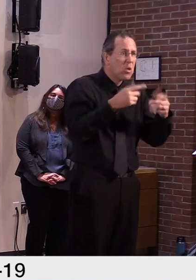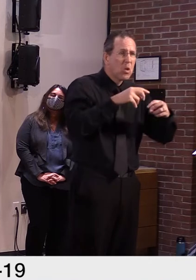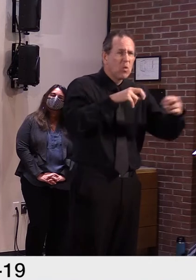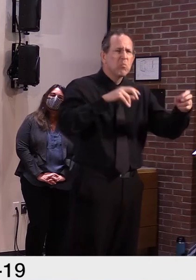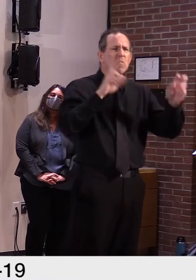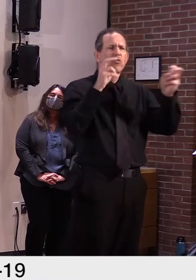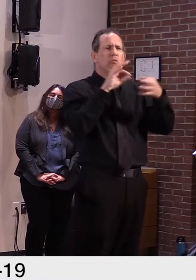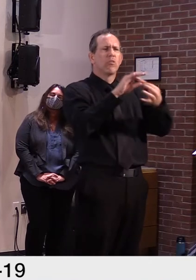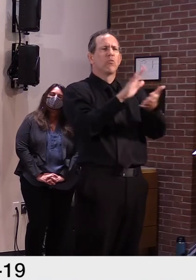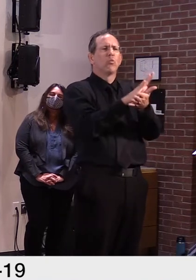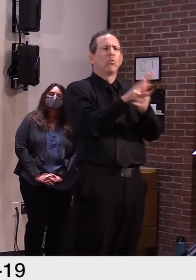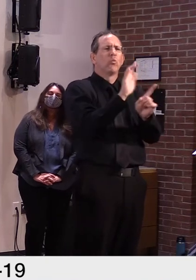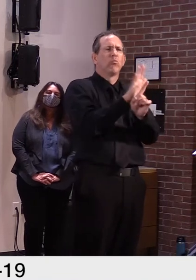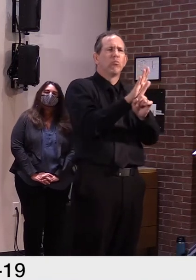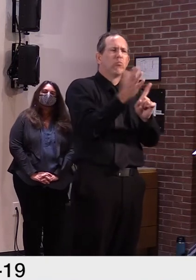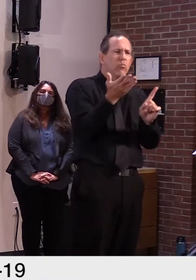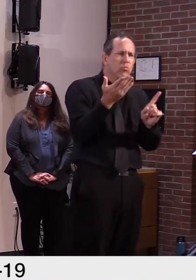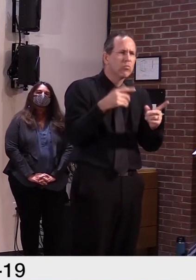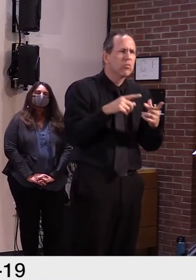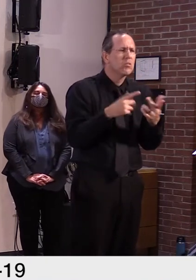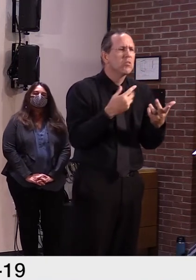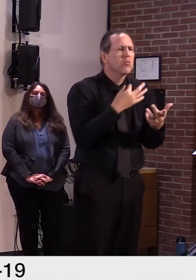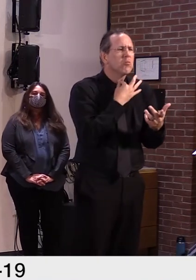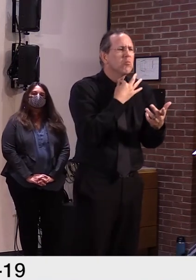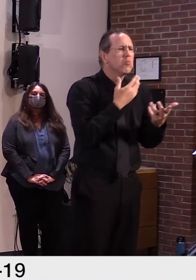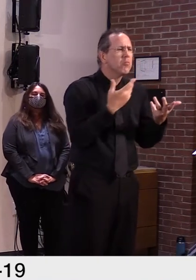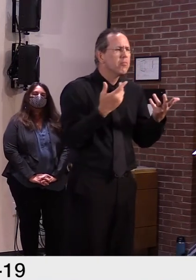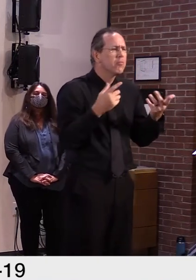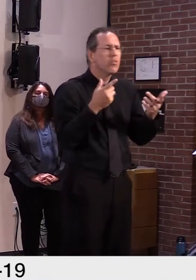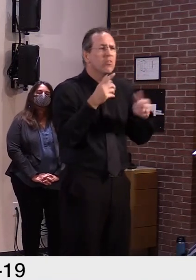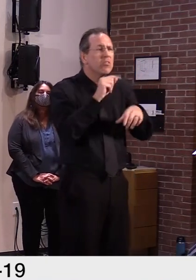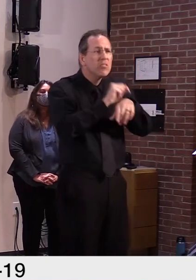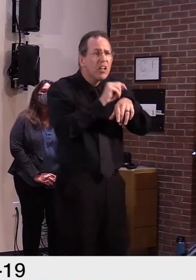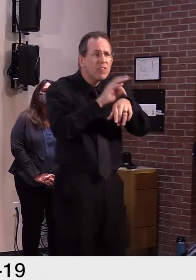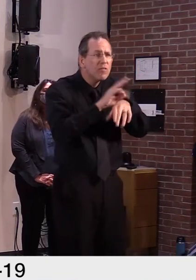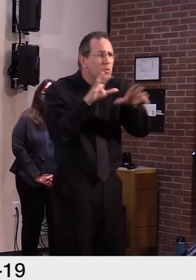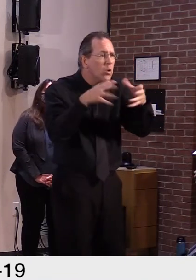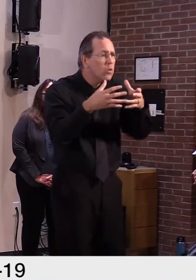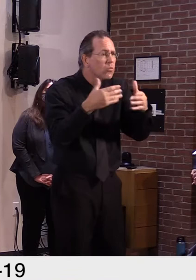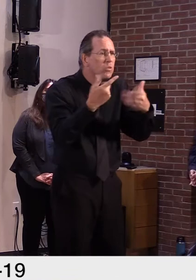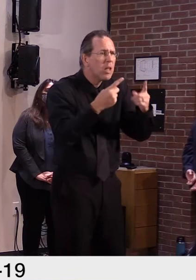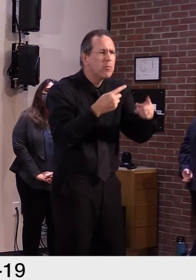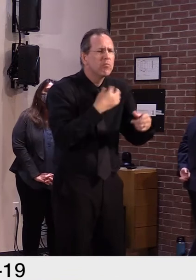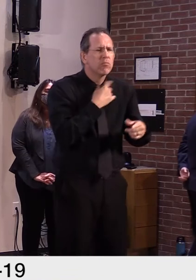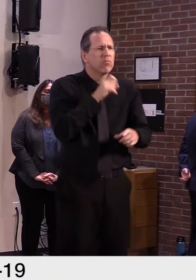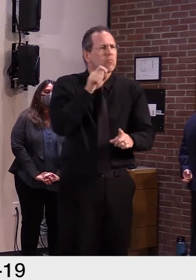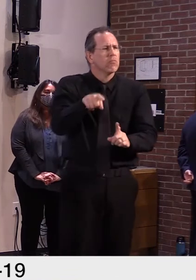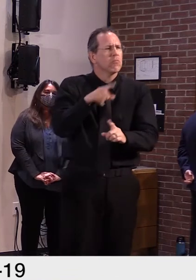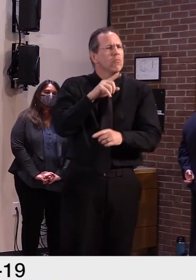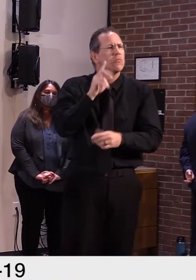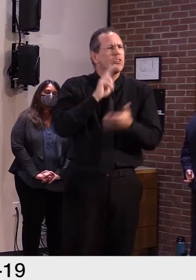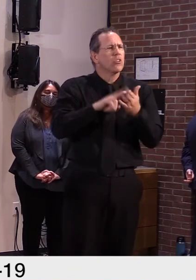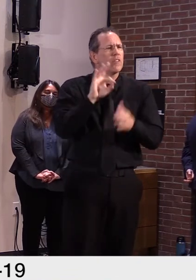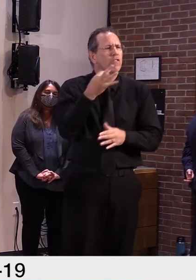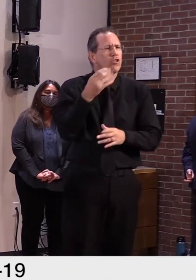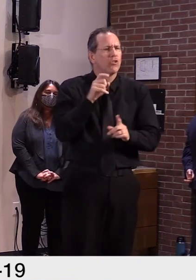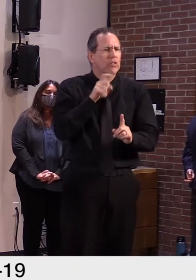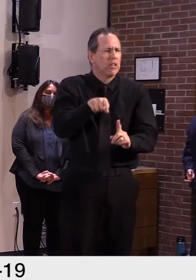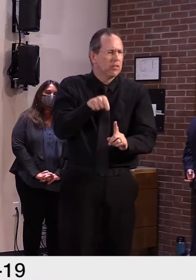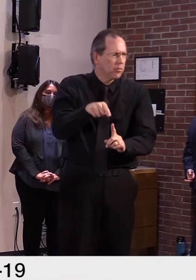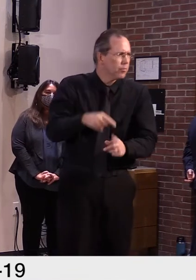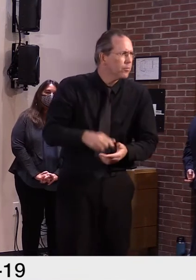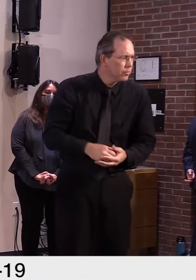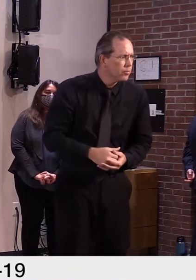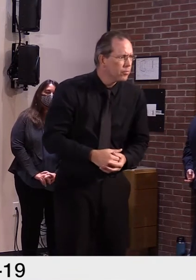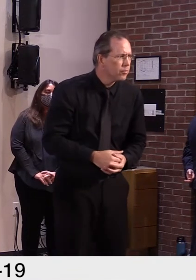we bring together the health and science experts also with some practitioners. So it's really about bringing those two sides